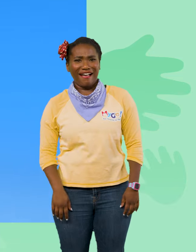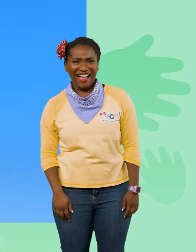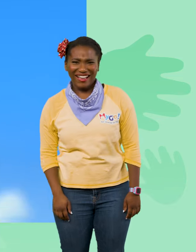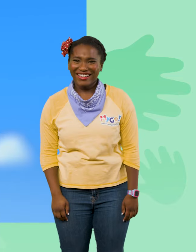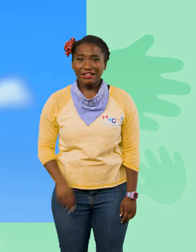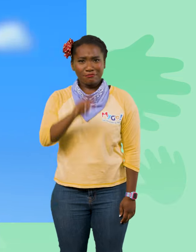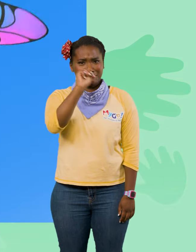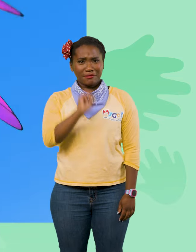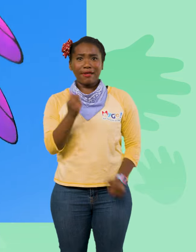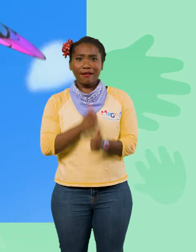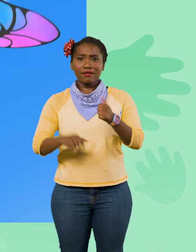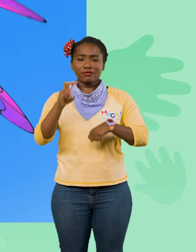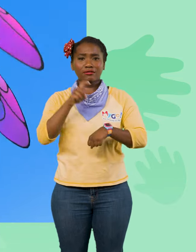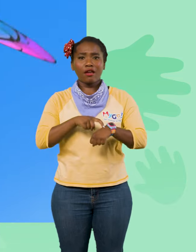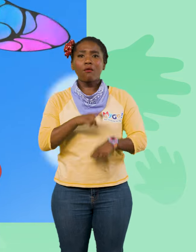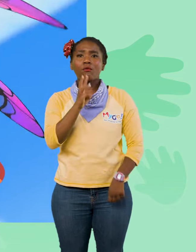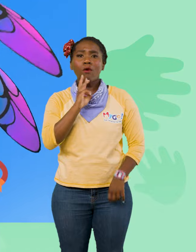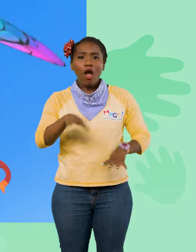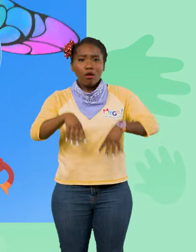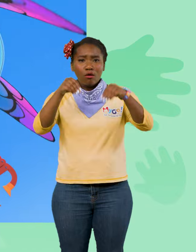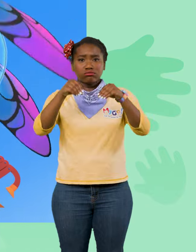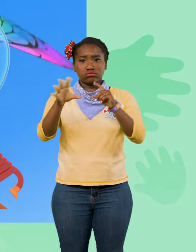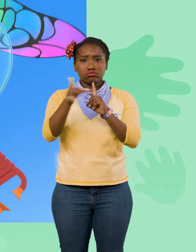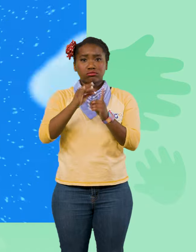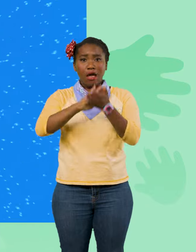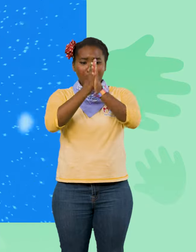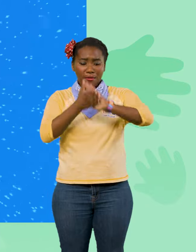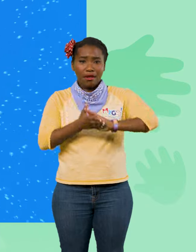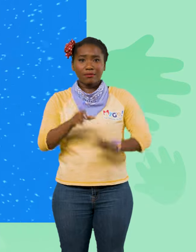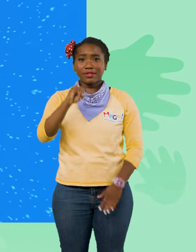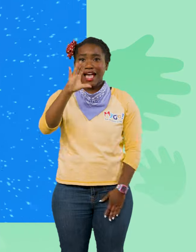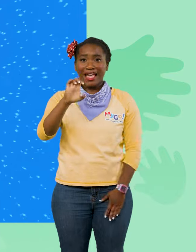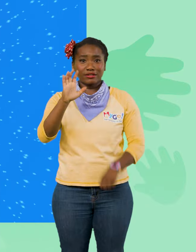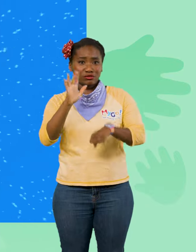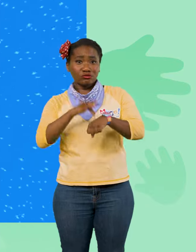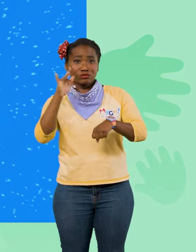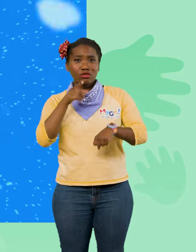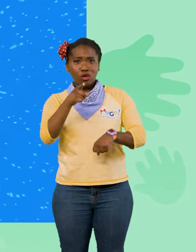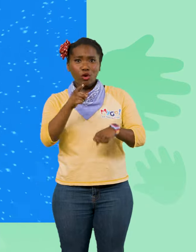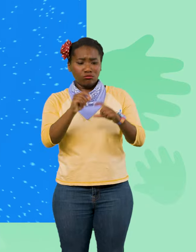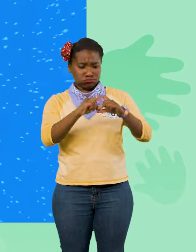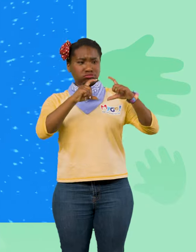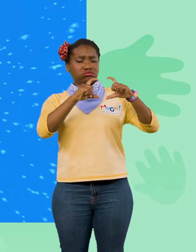Mimi, each time water vapor sticks to you and becomes ice crystals, you get even bigger and more impressive.